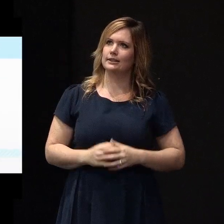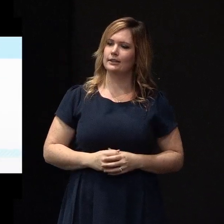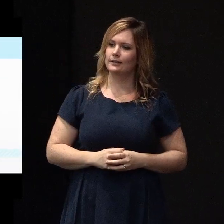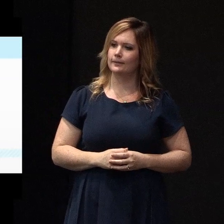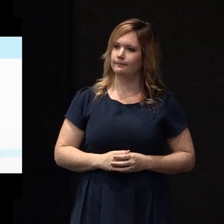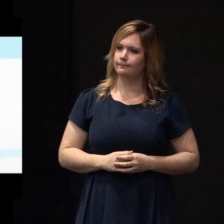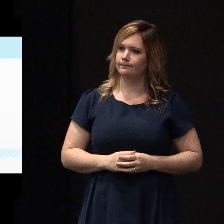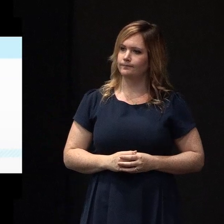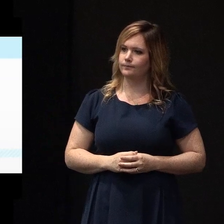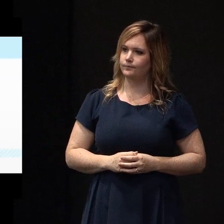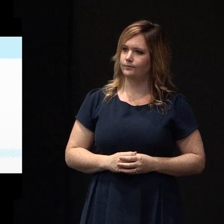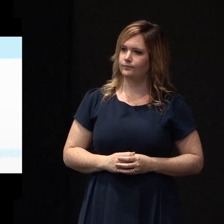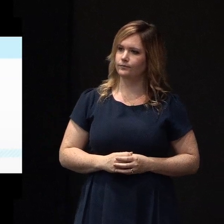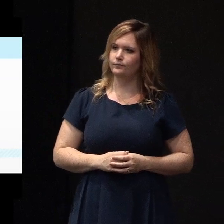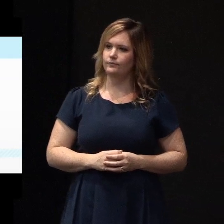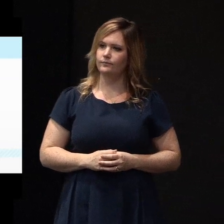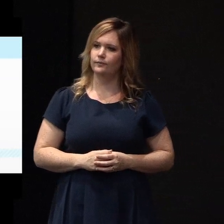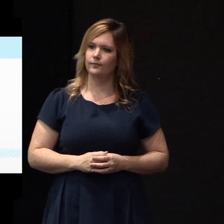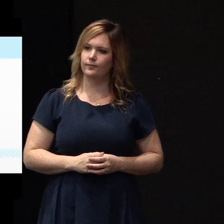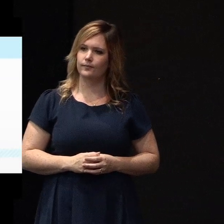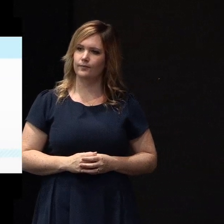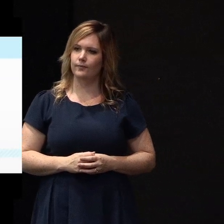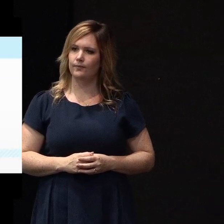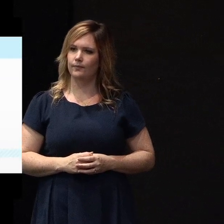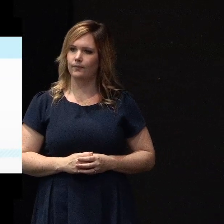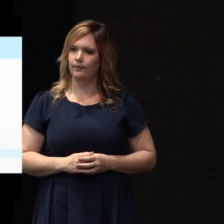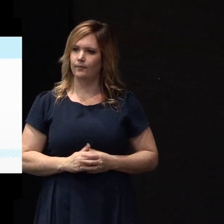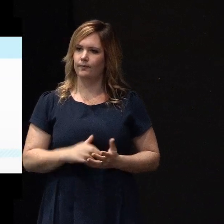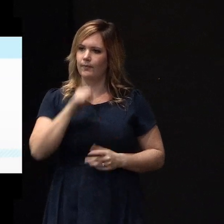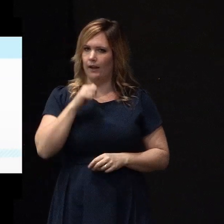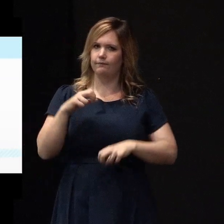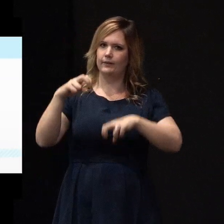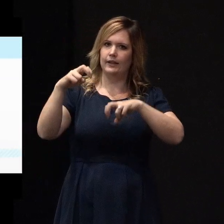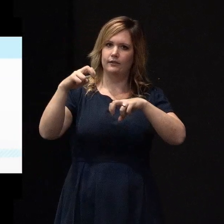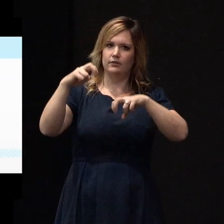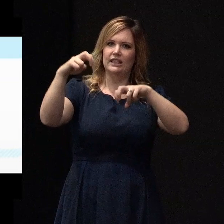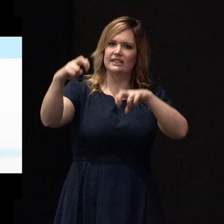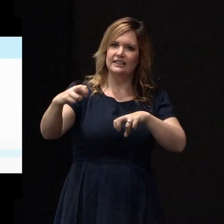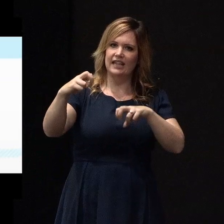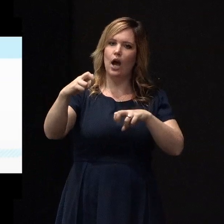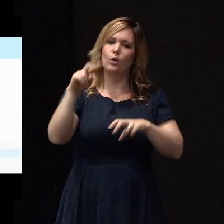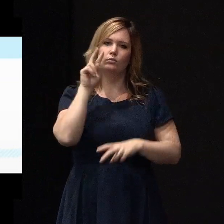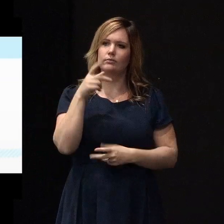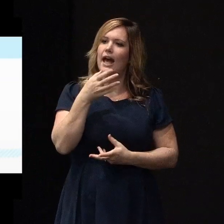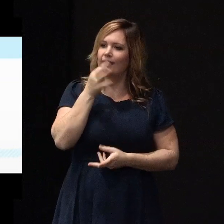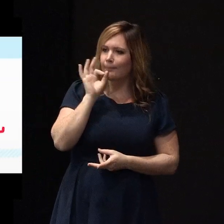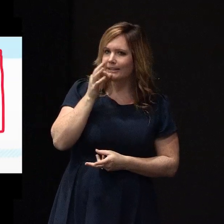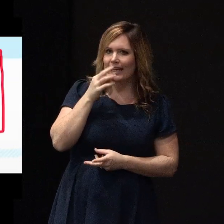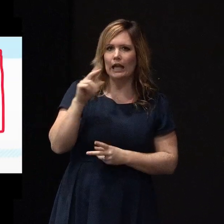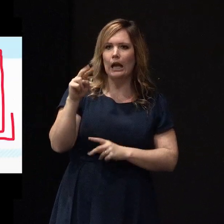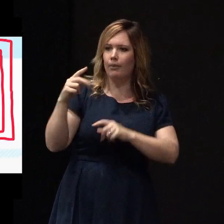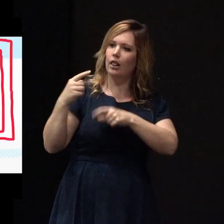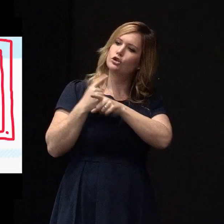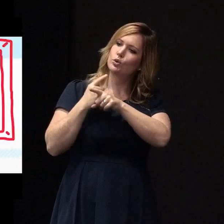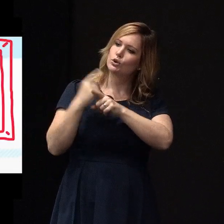couple find that after dinner they have a cup of tea while the kids watch television and use that time to be together and